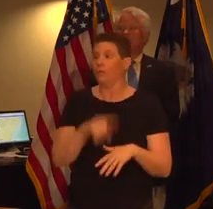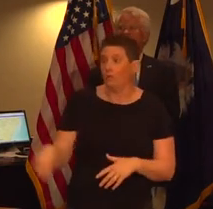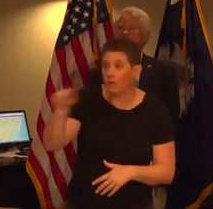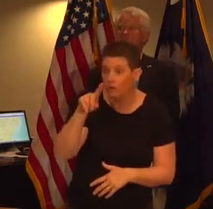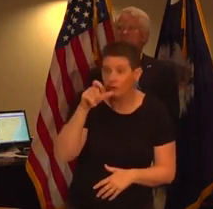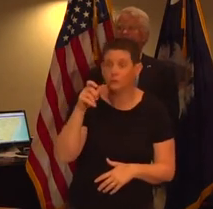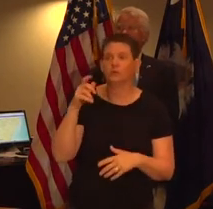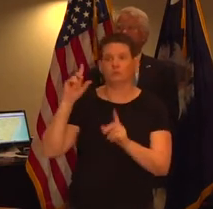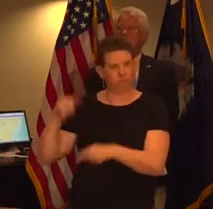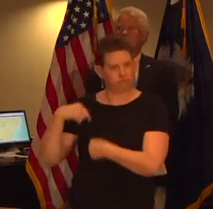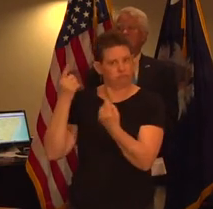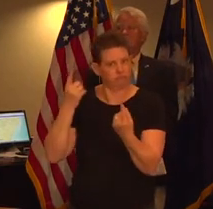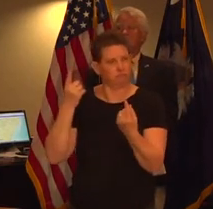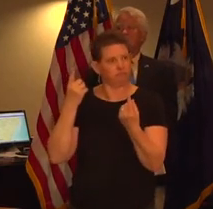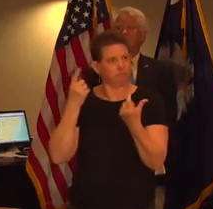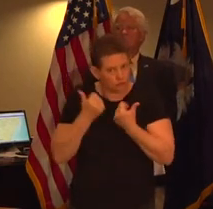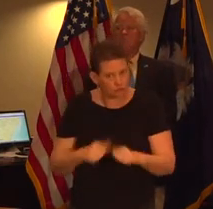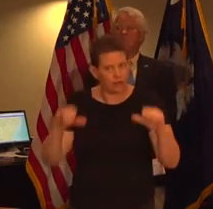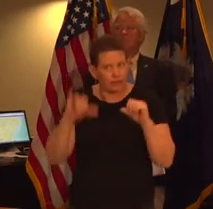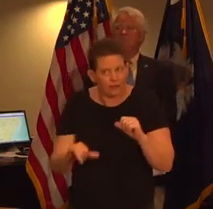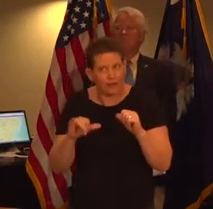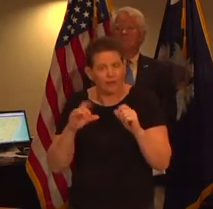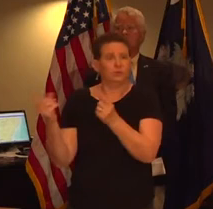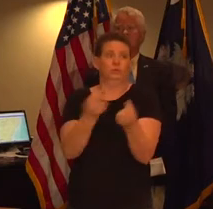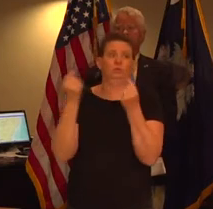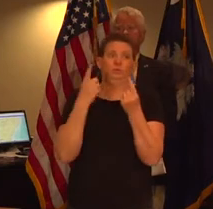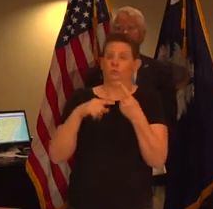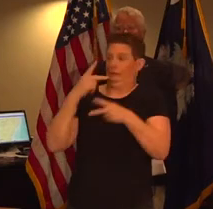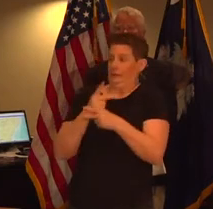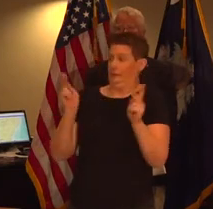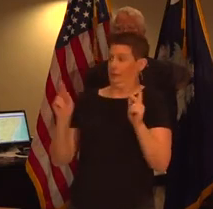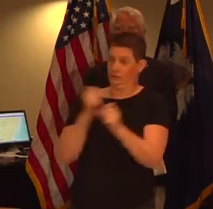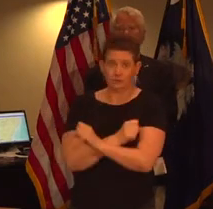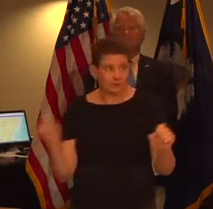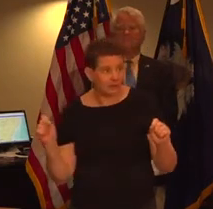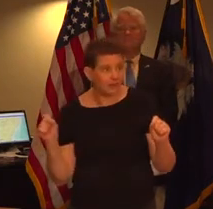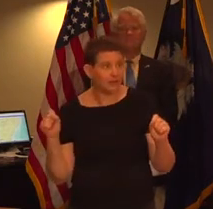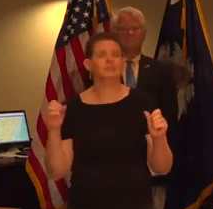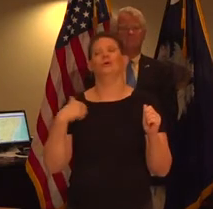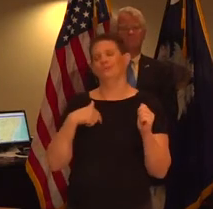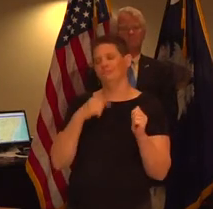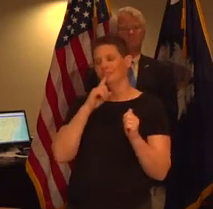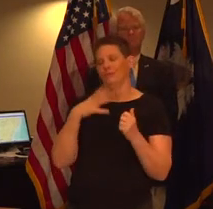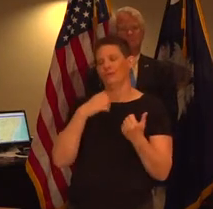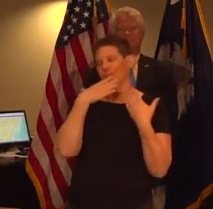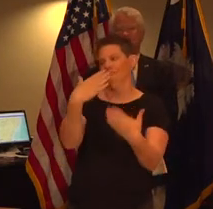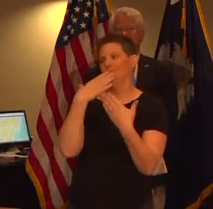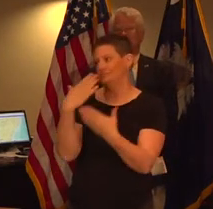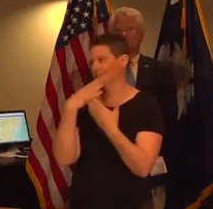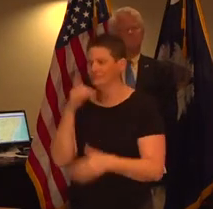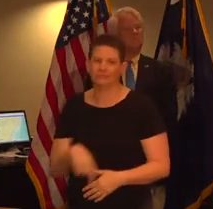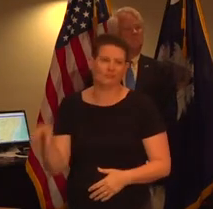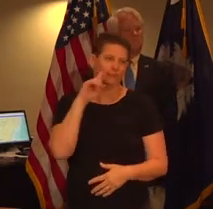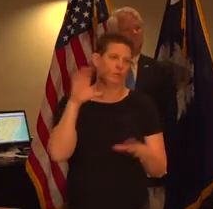working so hard to see that our people are safe i want on behalf of all the rest of us i want to say thank you very